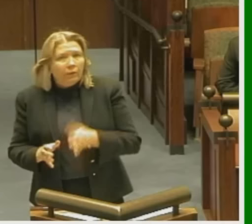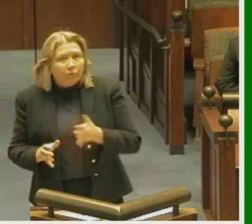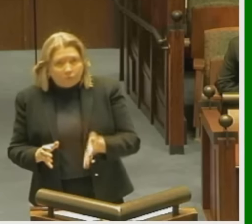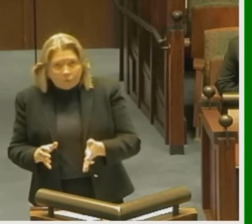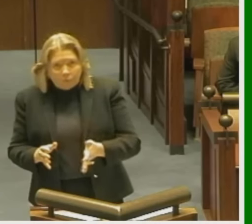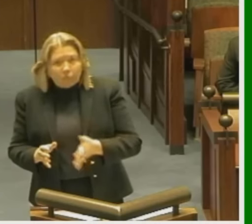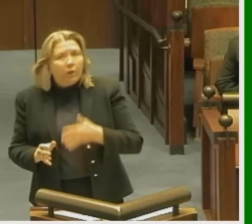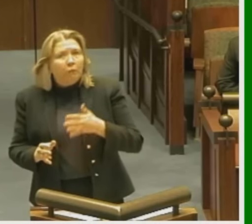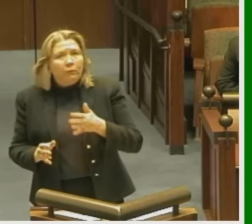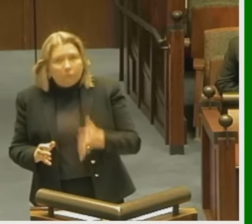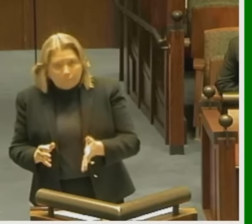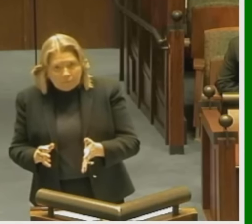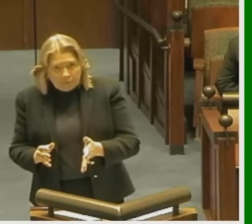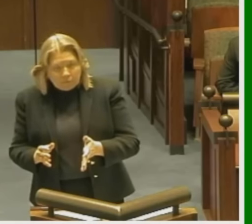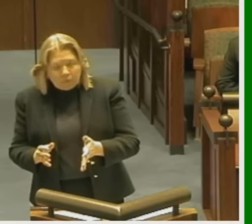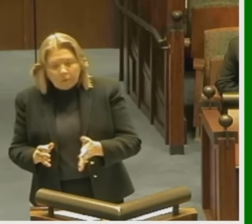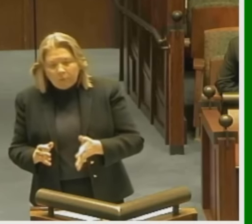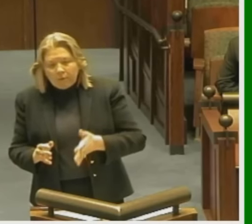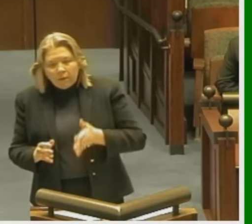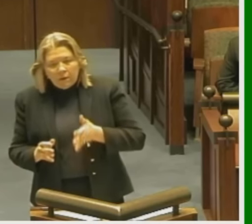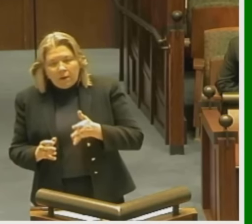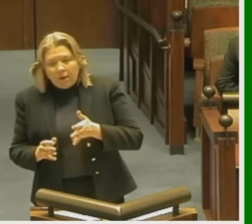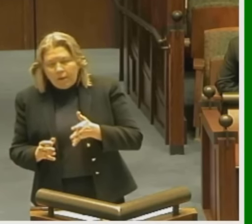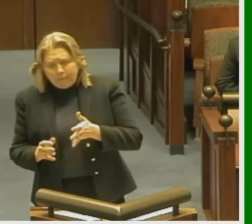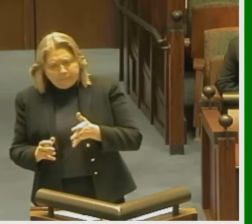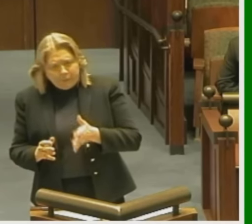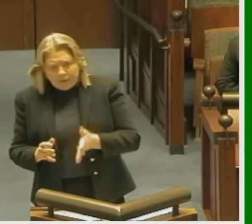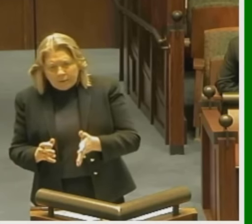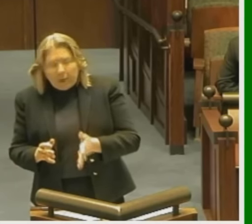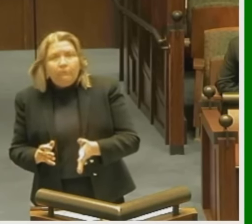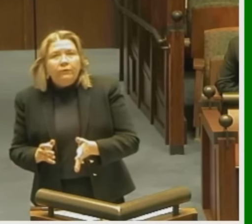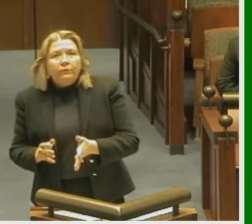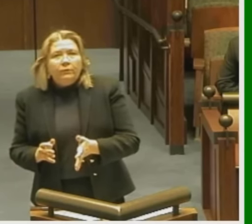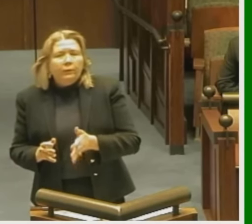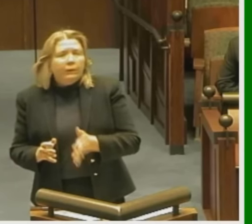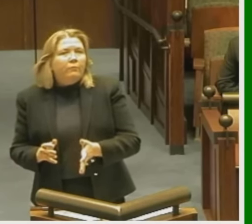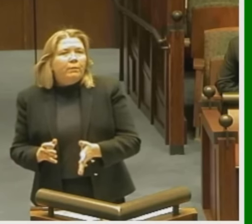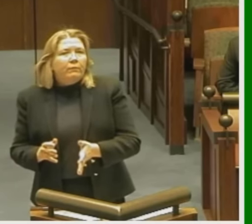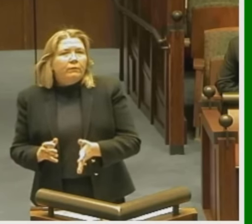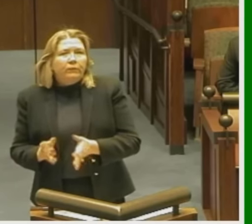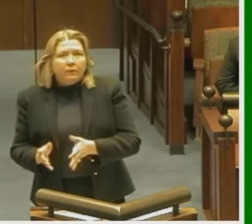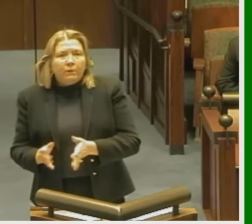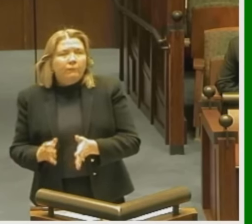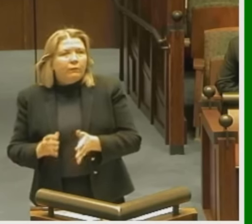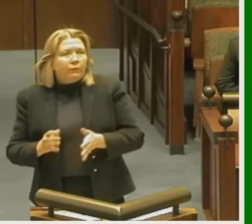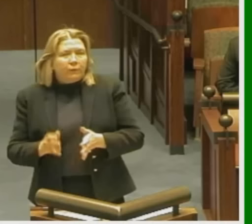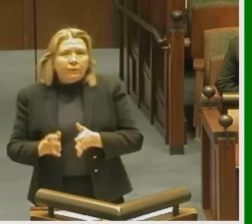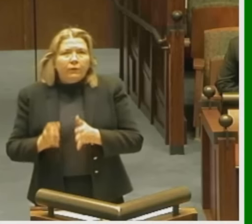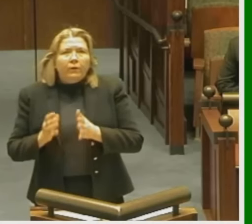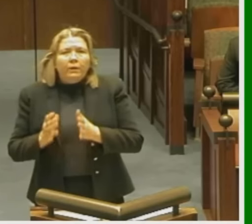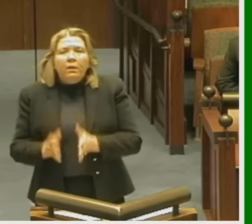you said is the service retirement, disability retirement, life insurance, life benefits, death benefits, rather, sorry,